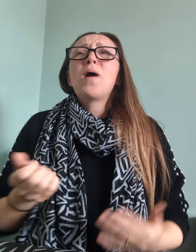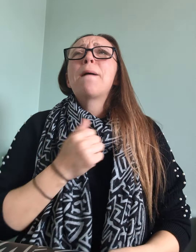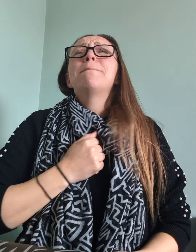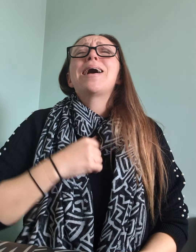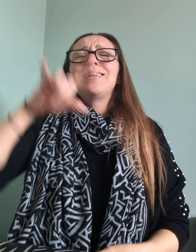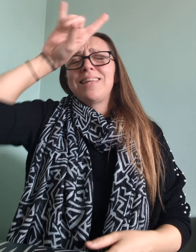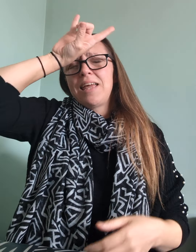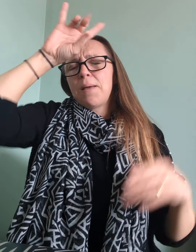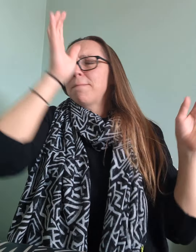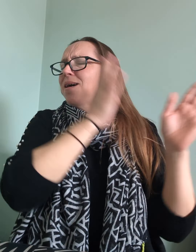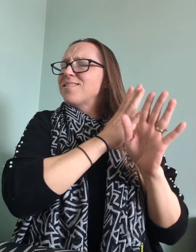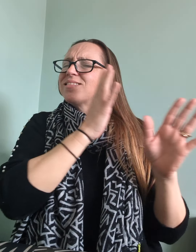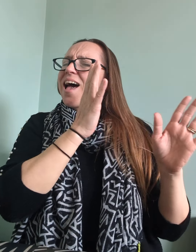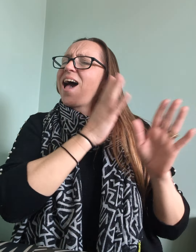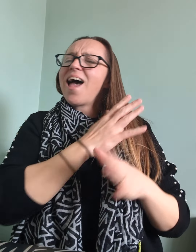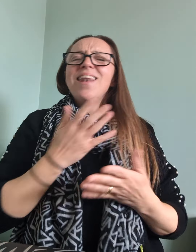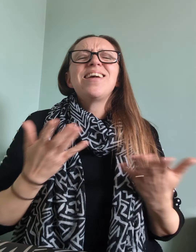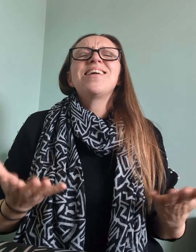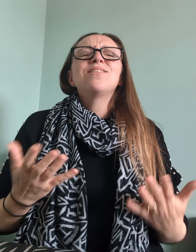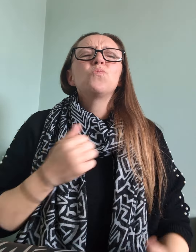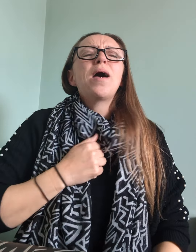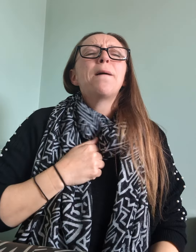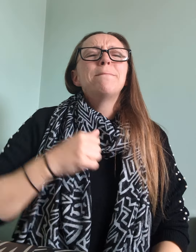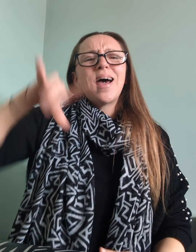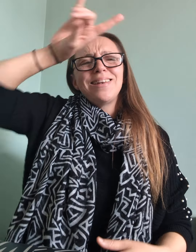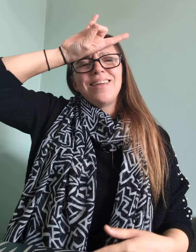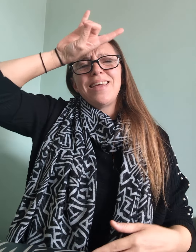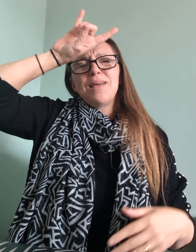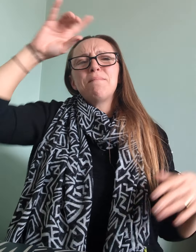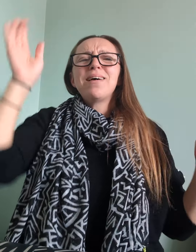where my demons hide, it's where my demons